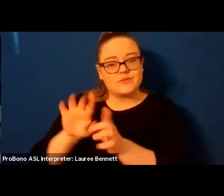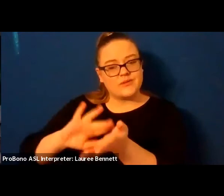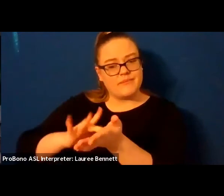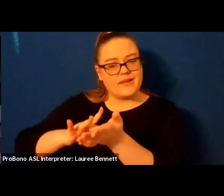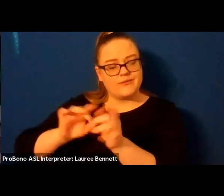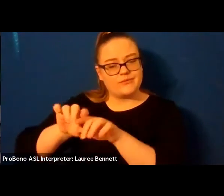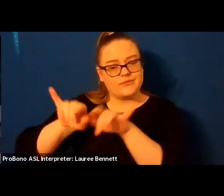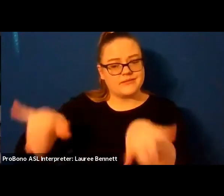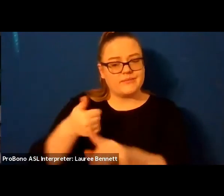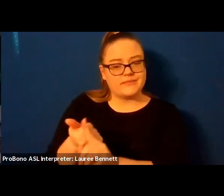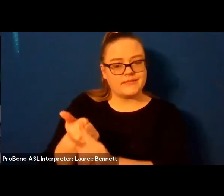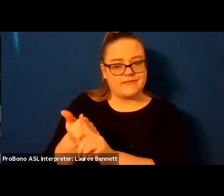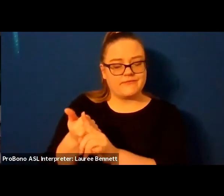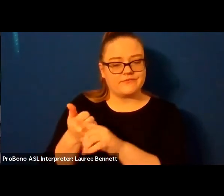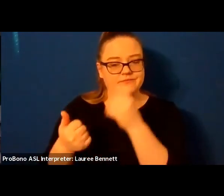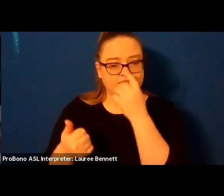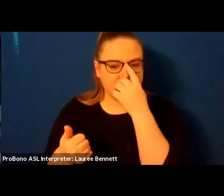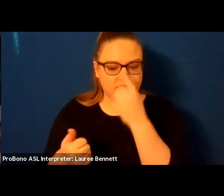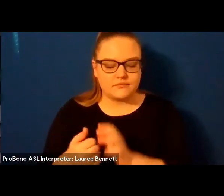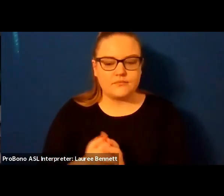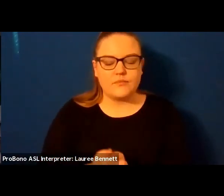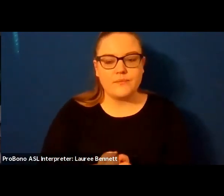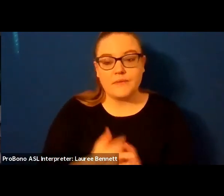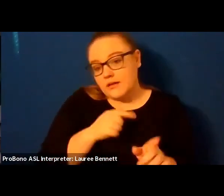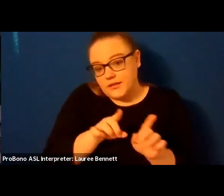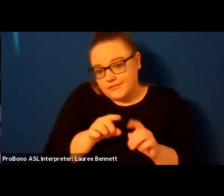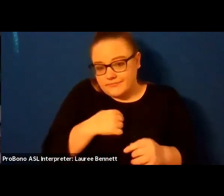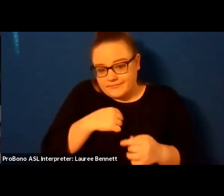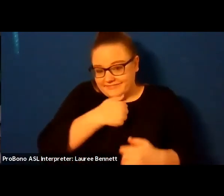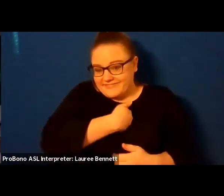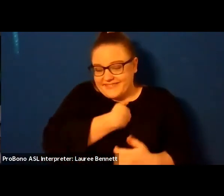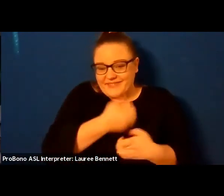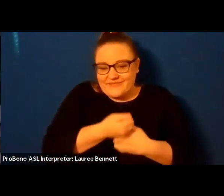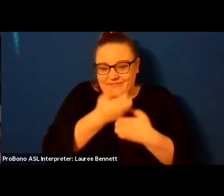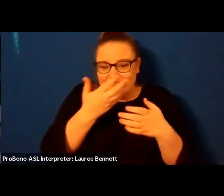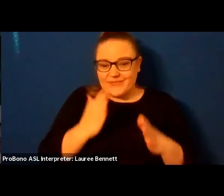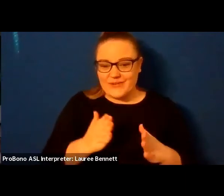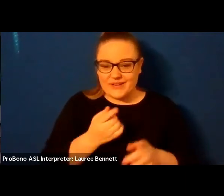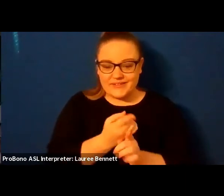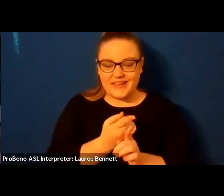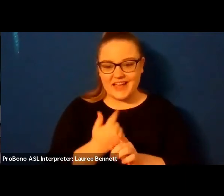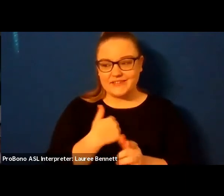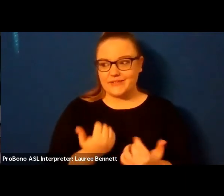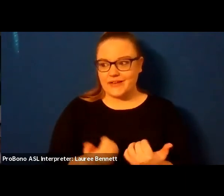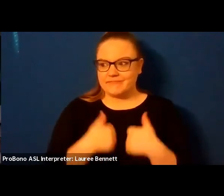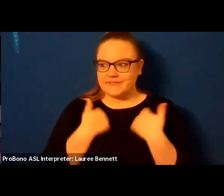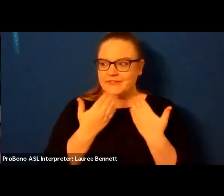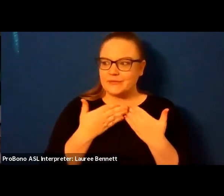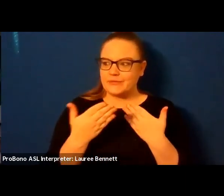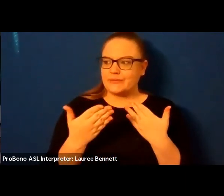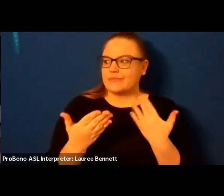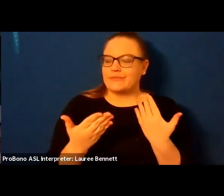it's also um well i'm a poet so of course all along as i was living through this long period of